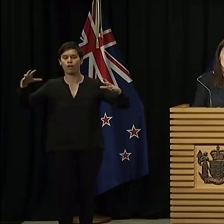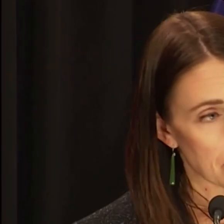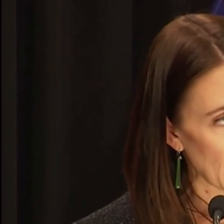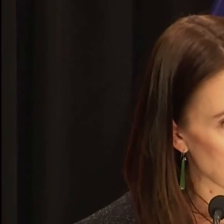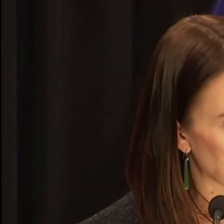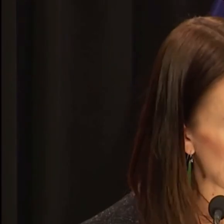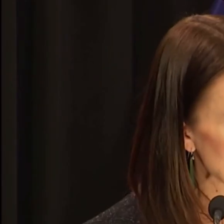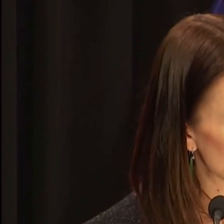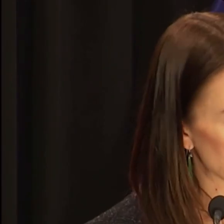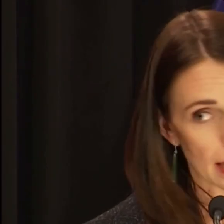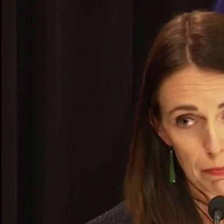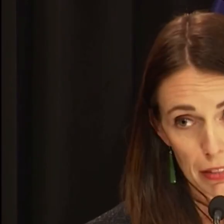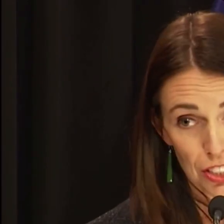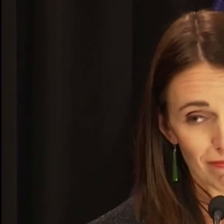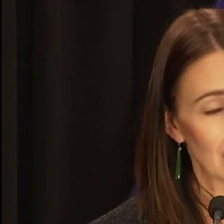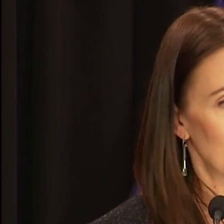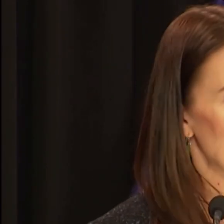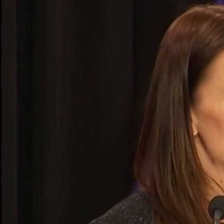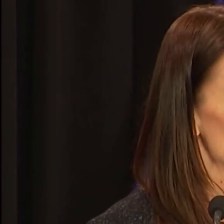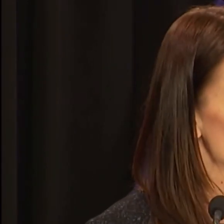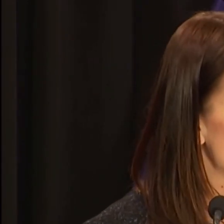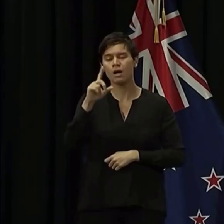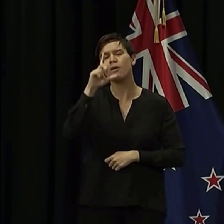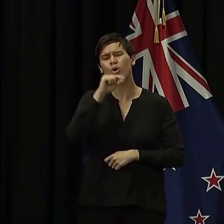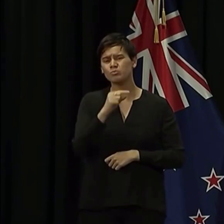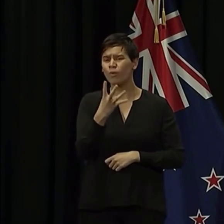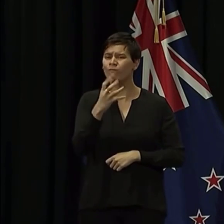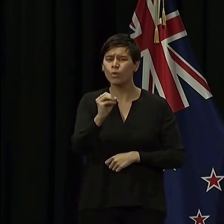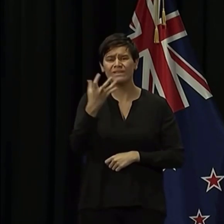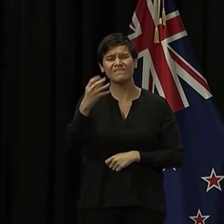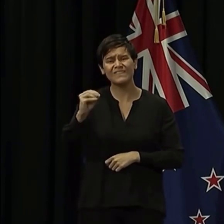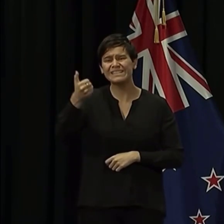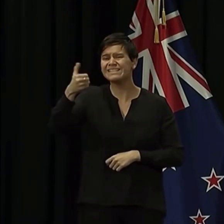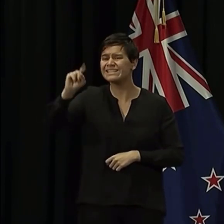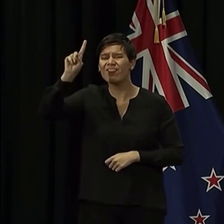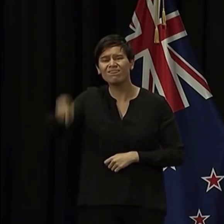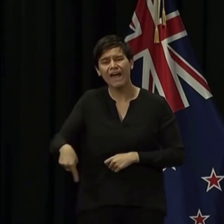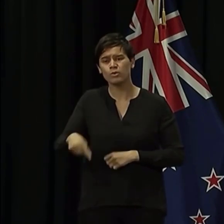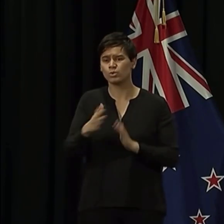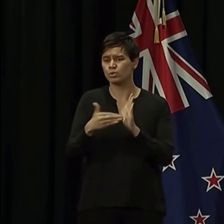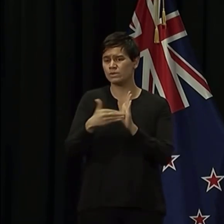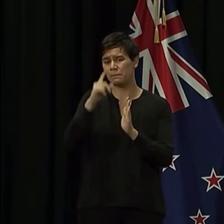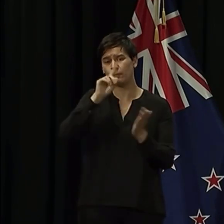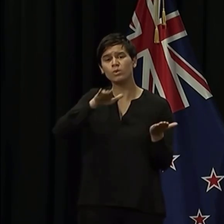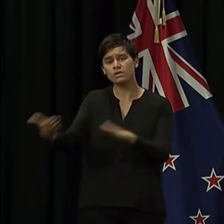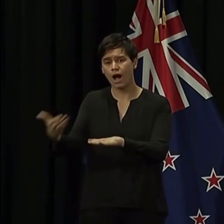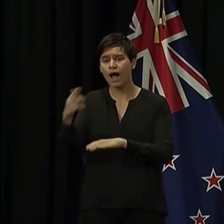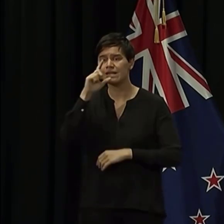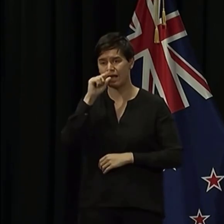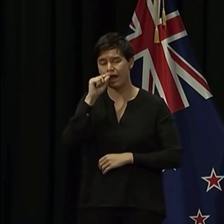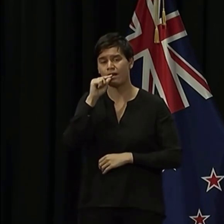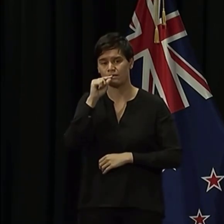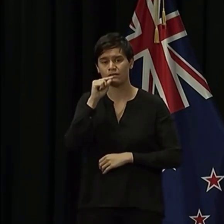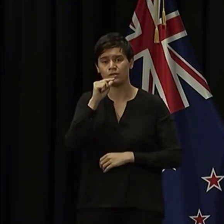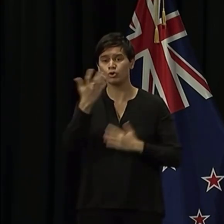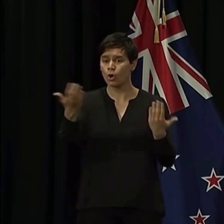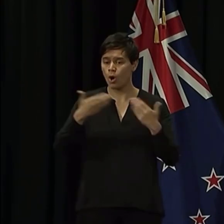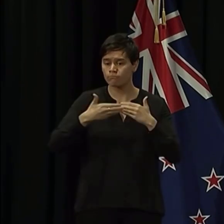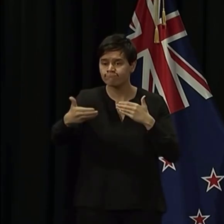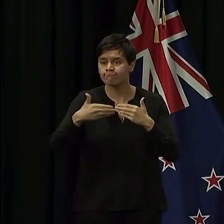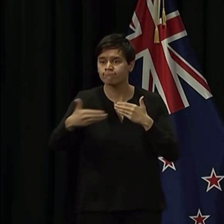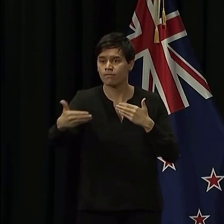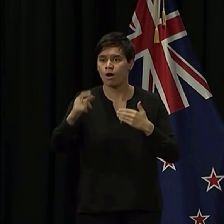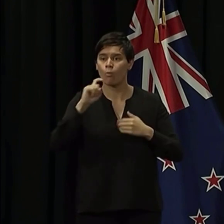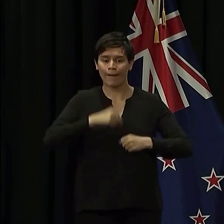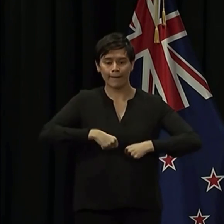plan. A plan that we all have a role in. Everything you will all give up for the next few weeks, all of the lost contact